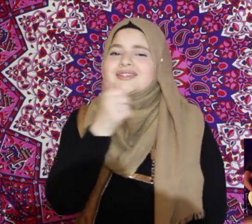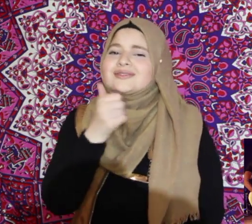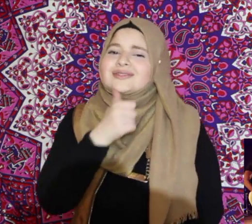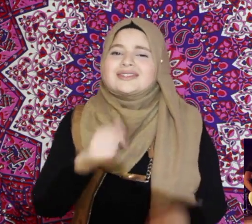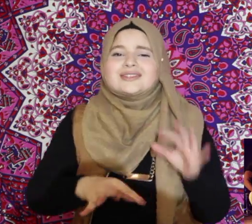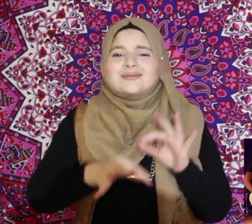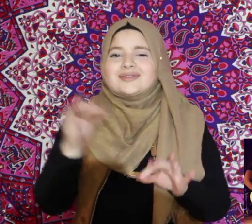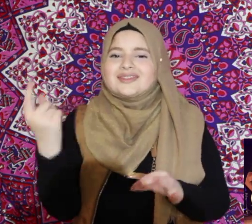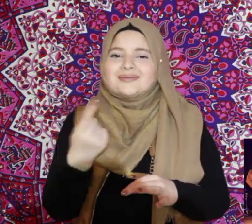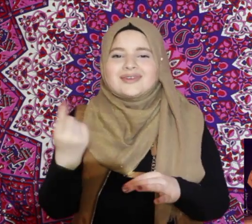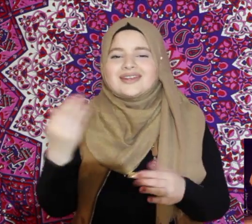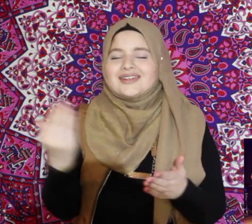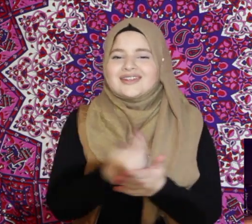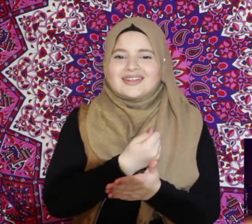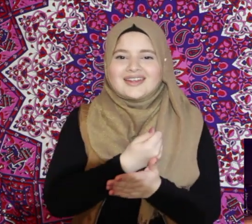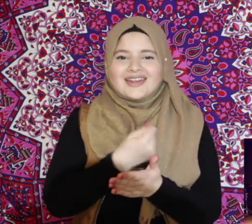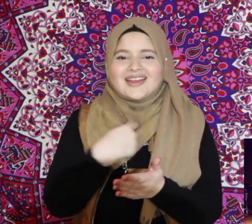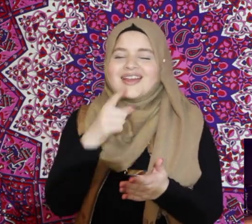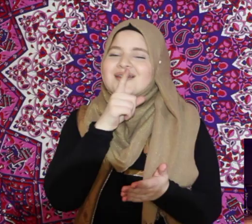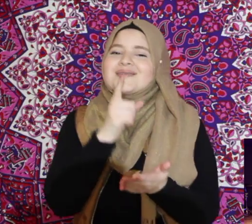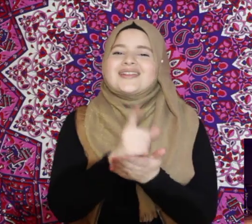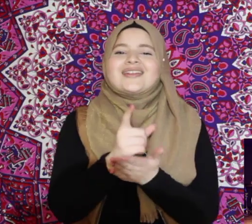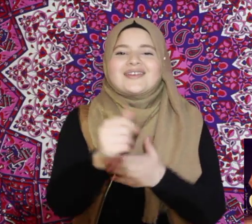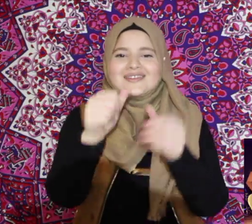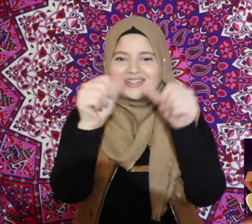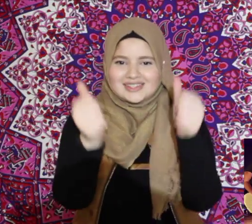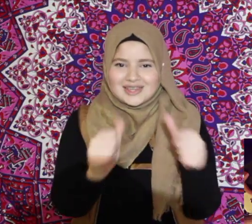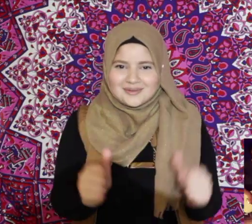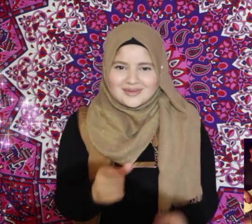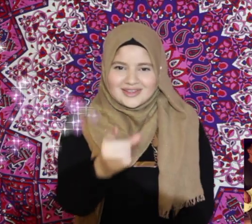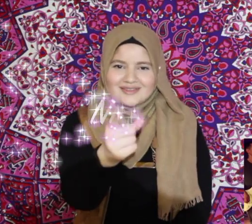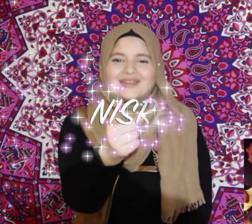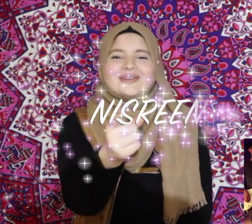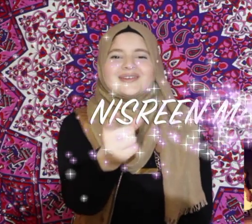discovering something brand new I'm in love with the shape of you